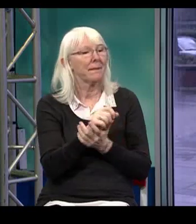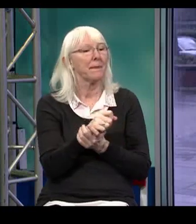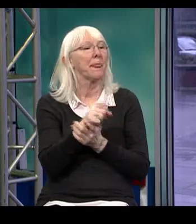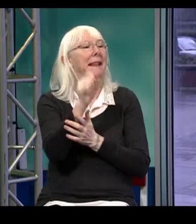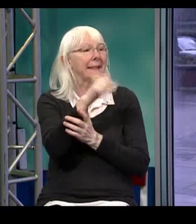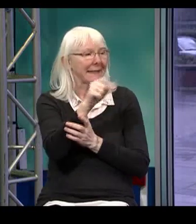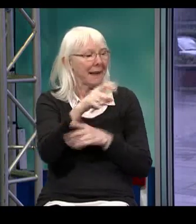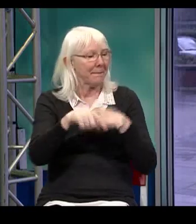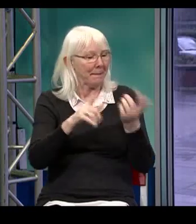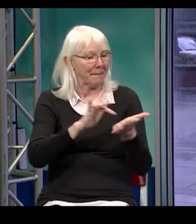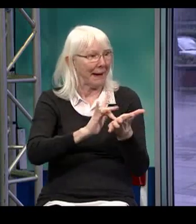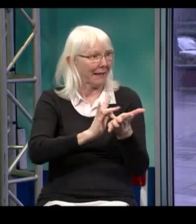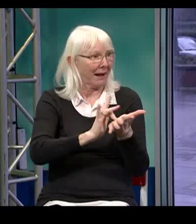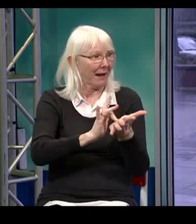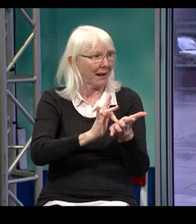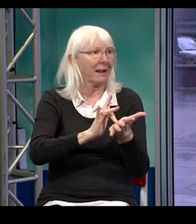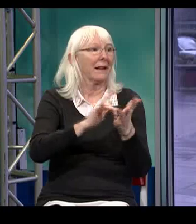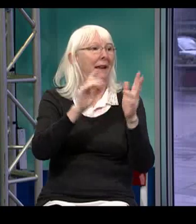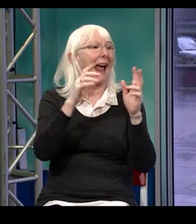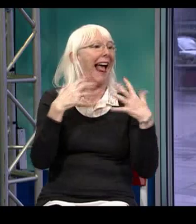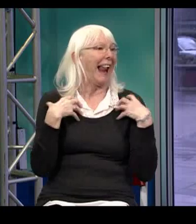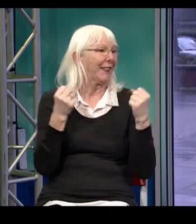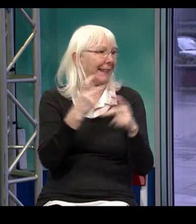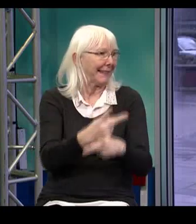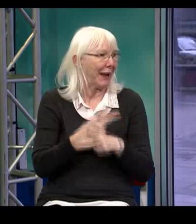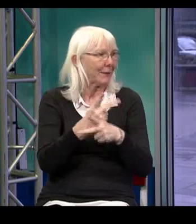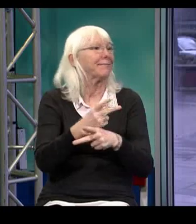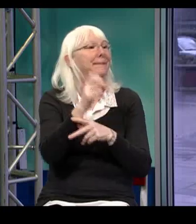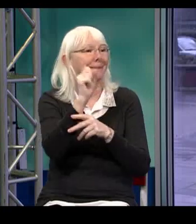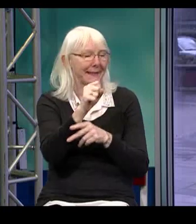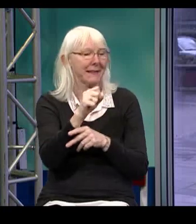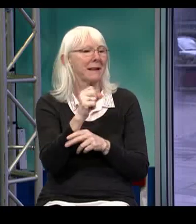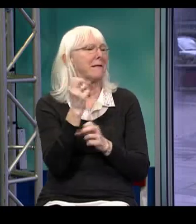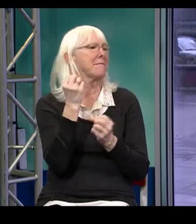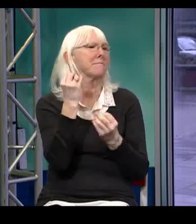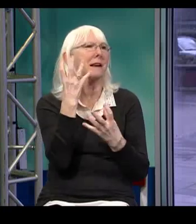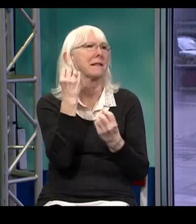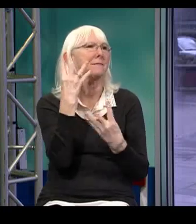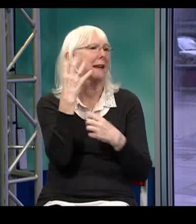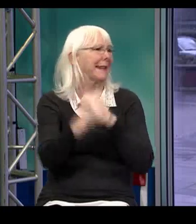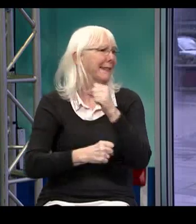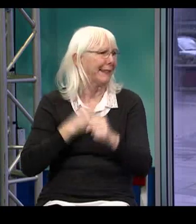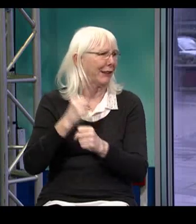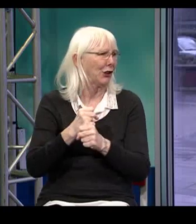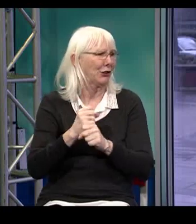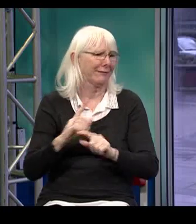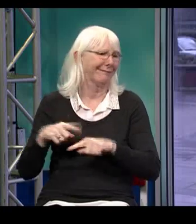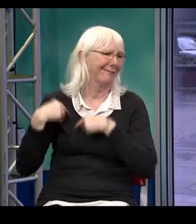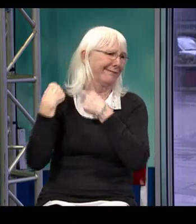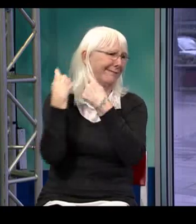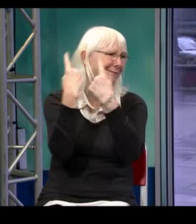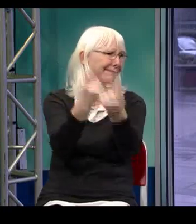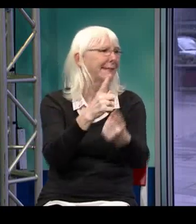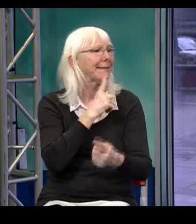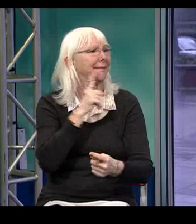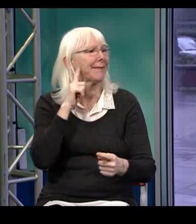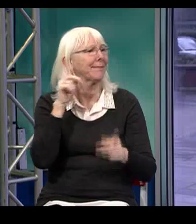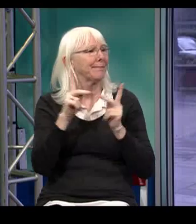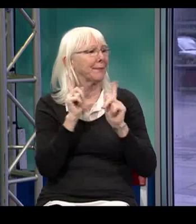Certainly, as I told you earlier, there's a lot of other programs at WIDHH, but my focus is interpreting. We've had interpreting services